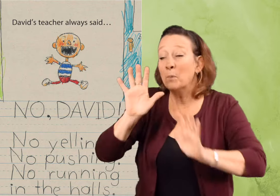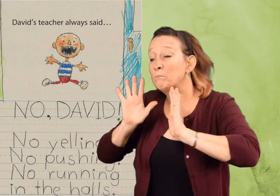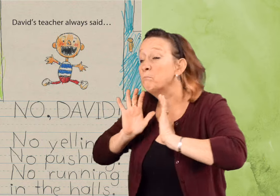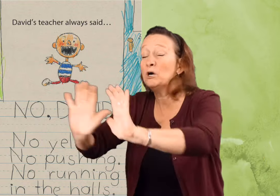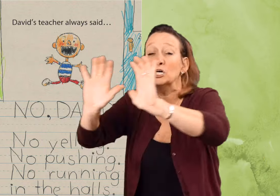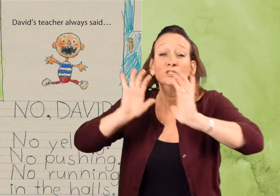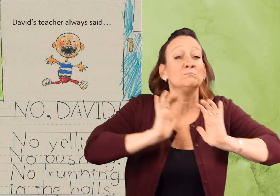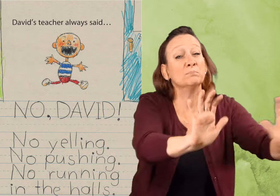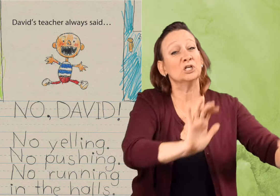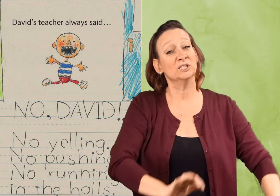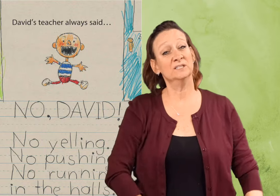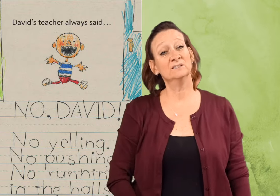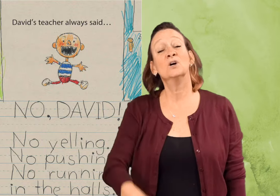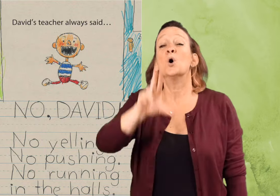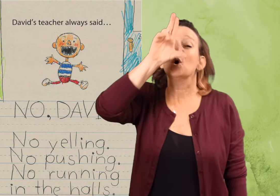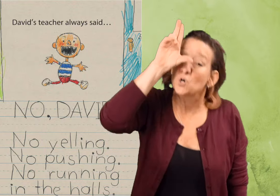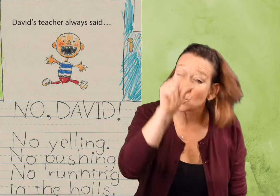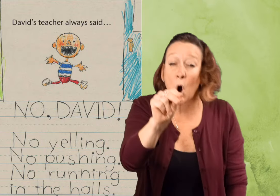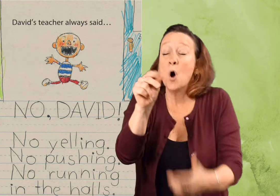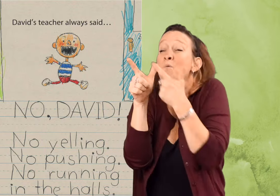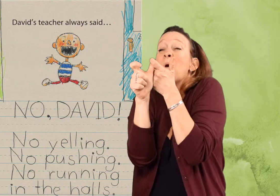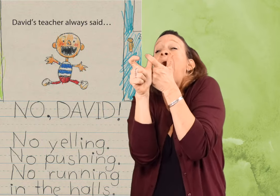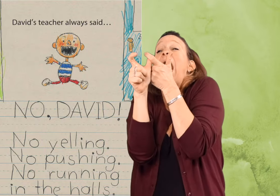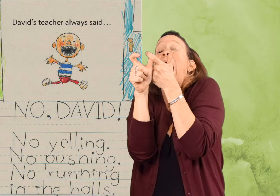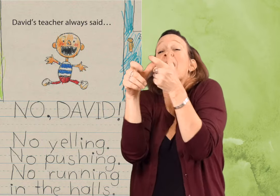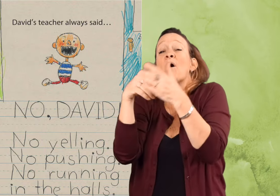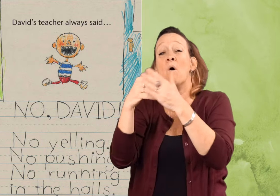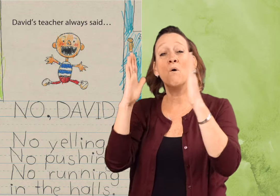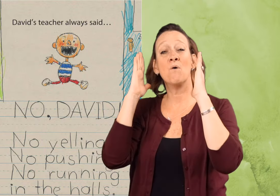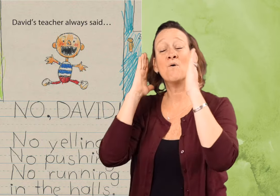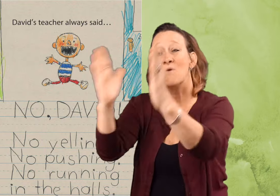pushing, no running in the halls.